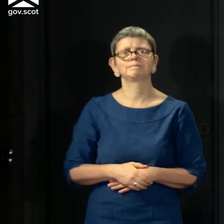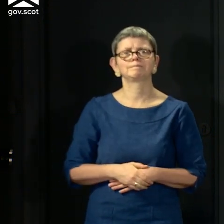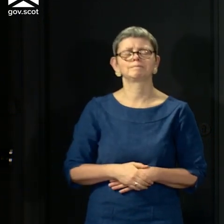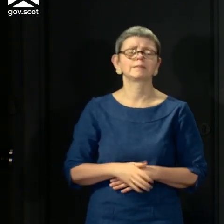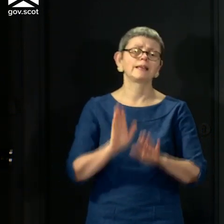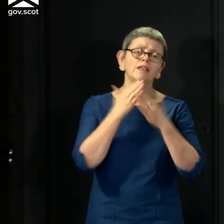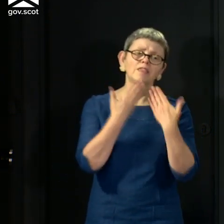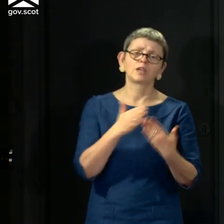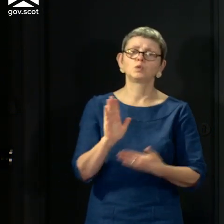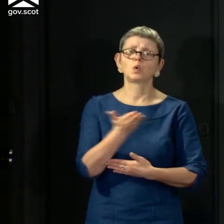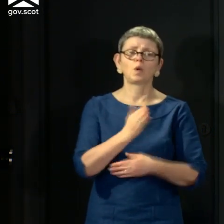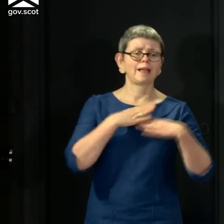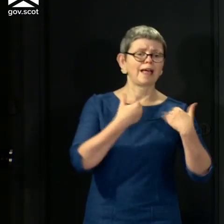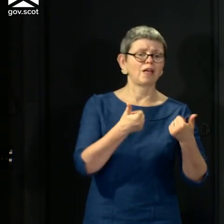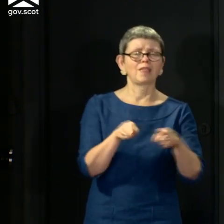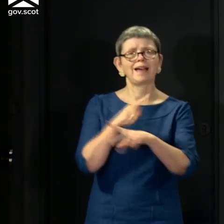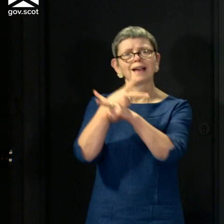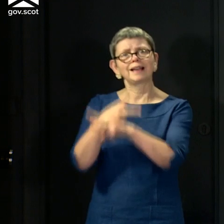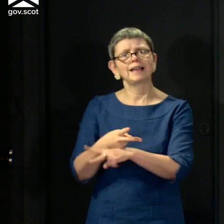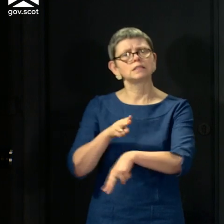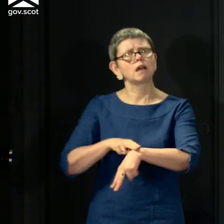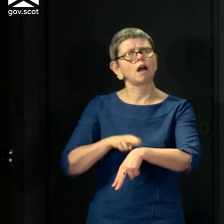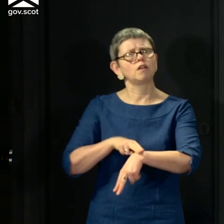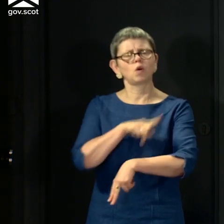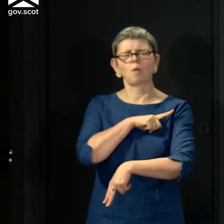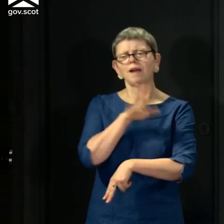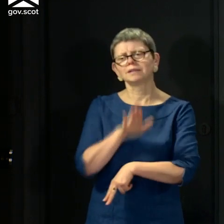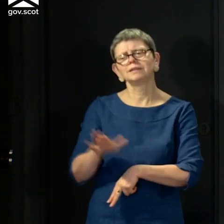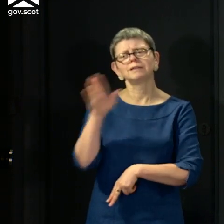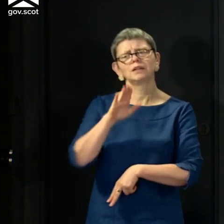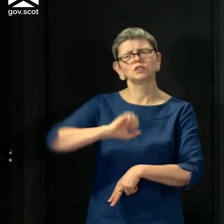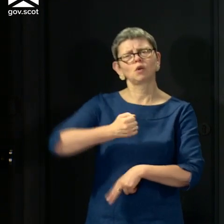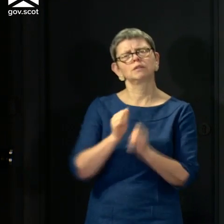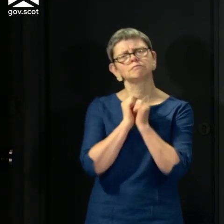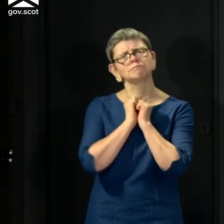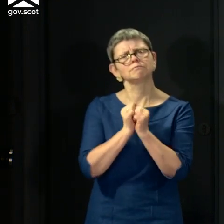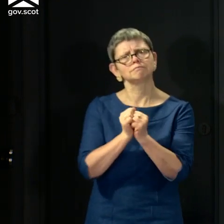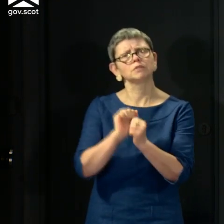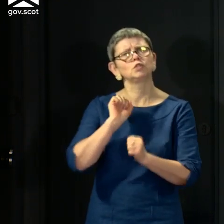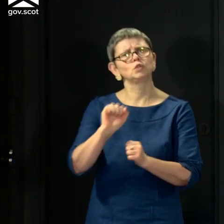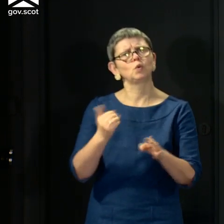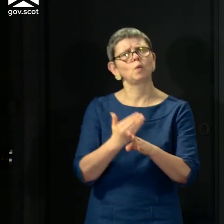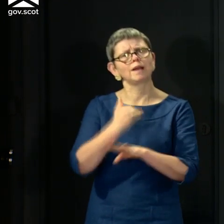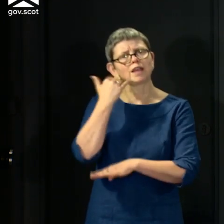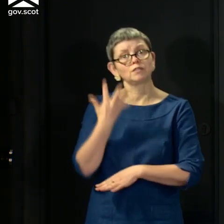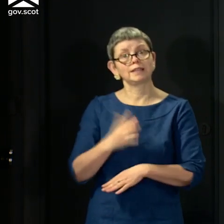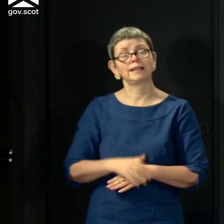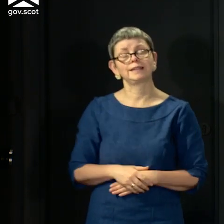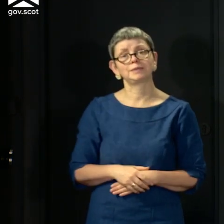health and care workers. The entire country deeply appreciates everything you are doing for us each and every single day.